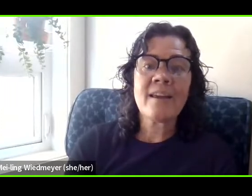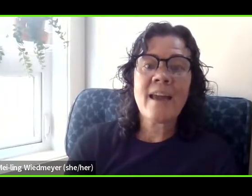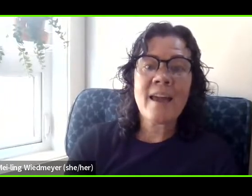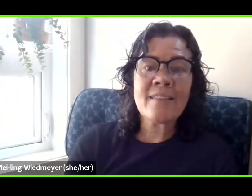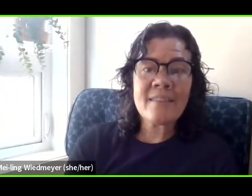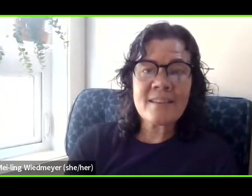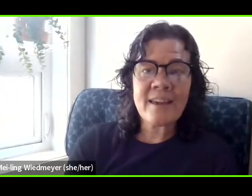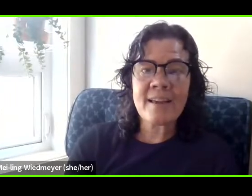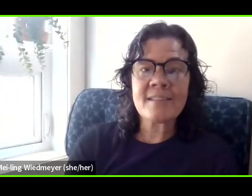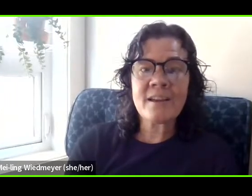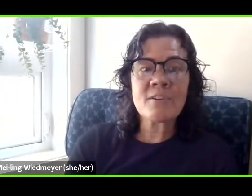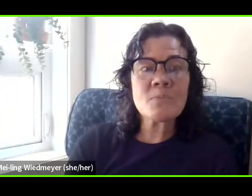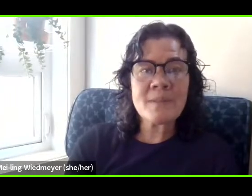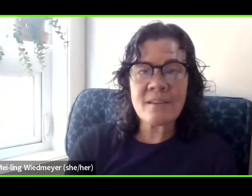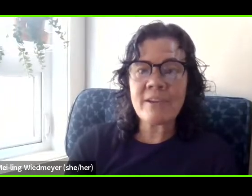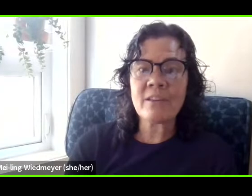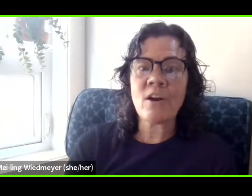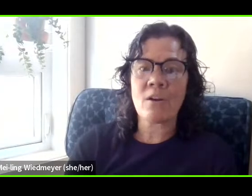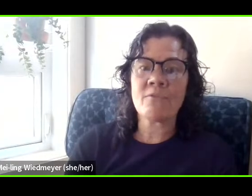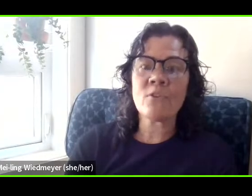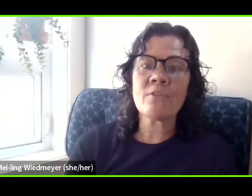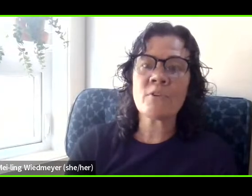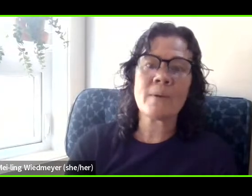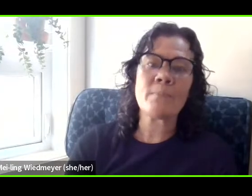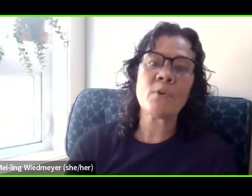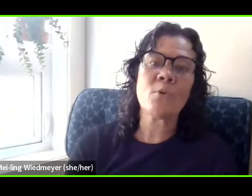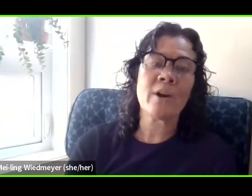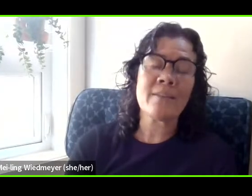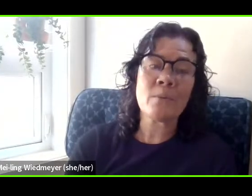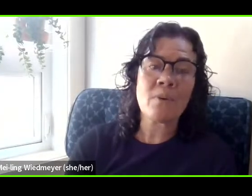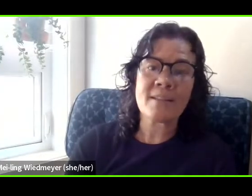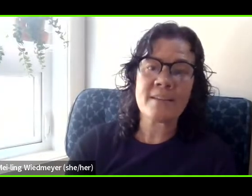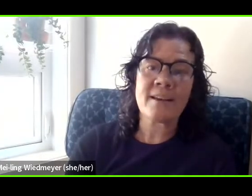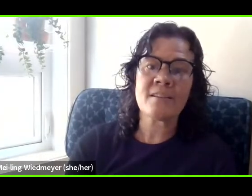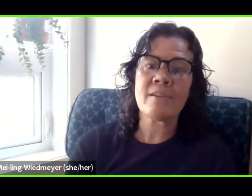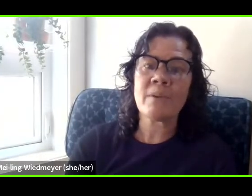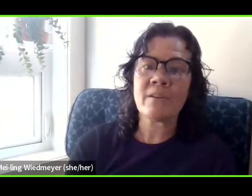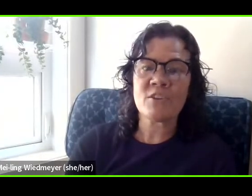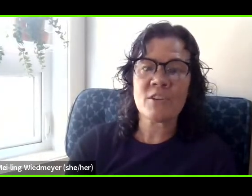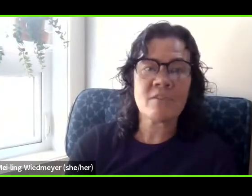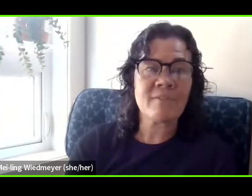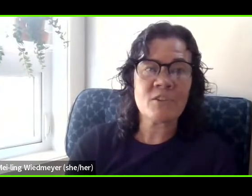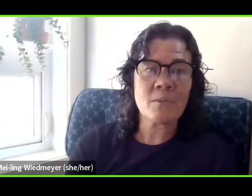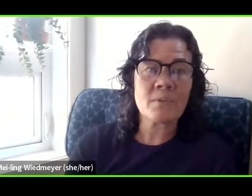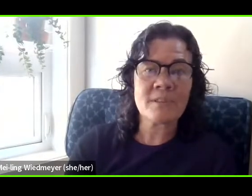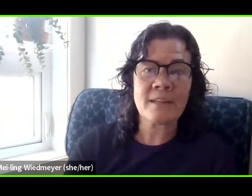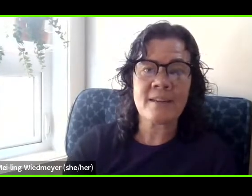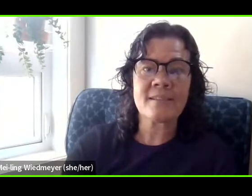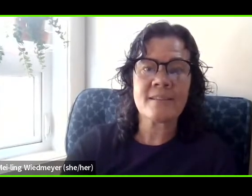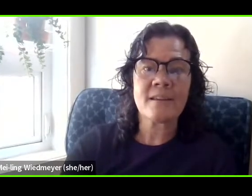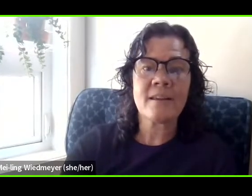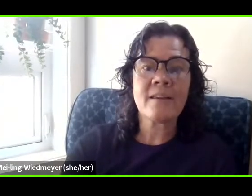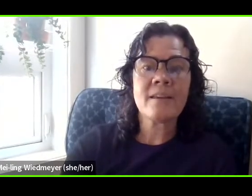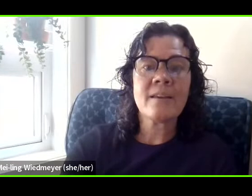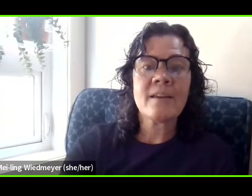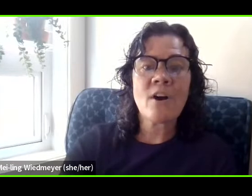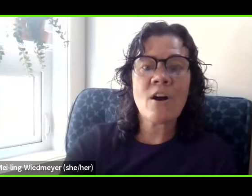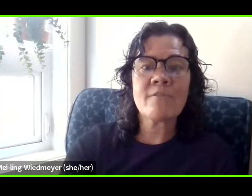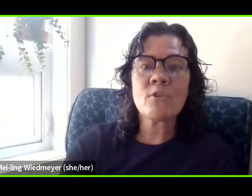and in this case they are specifically harmful for people who are in the process of immigration and refugee proceedings.